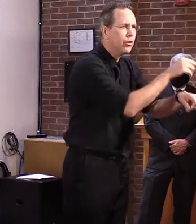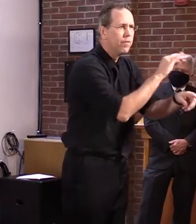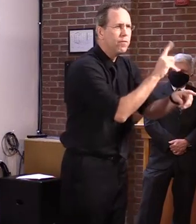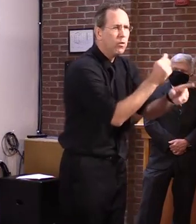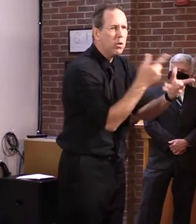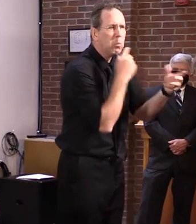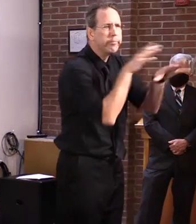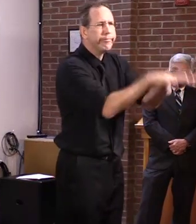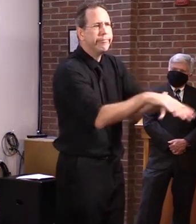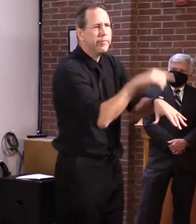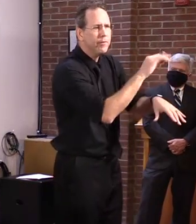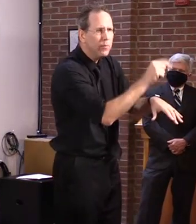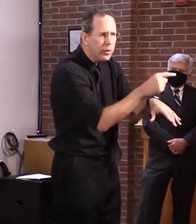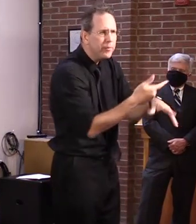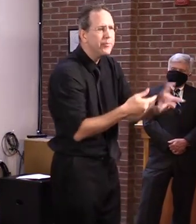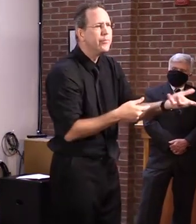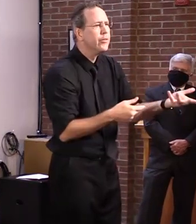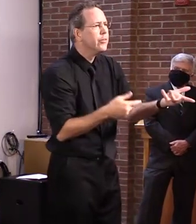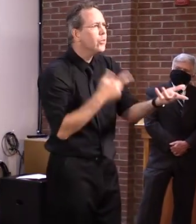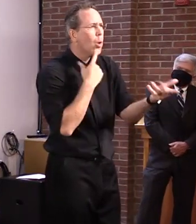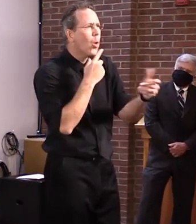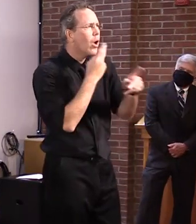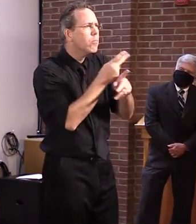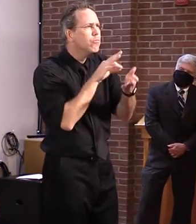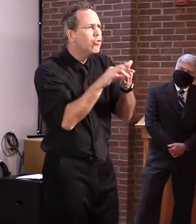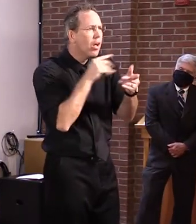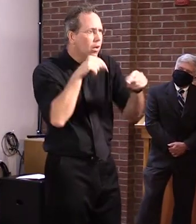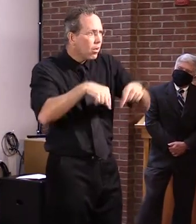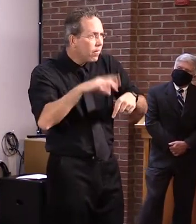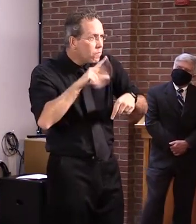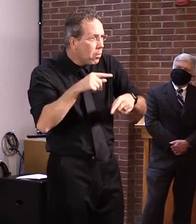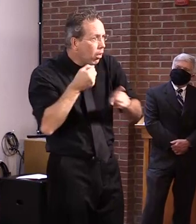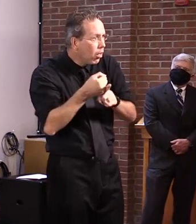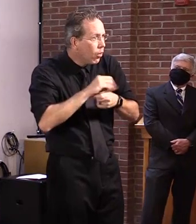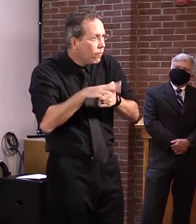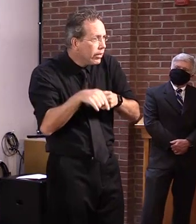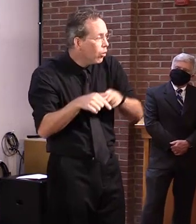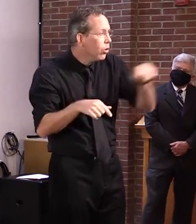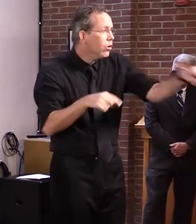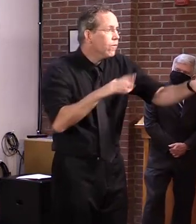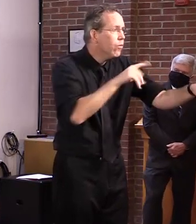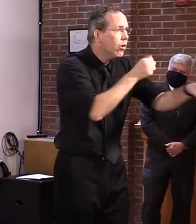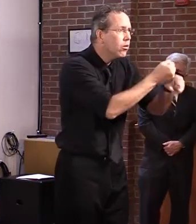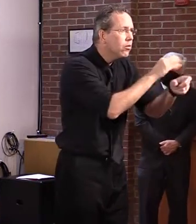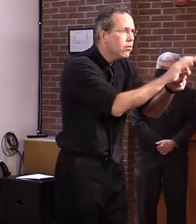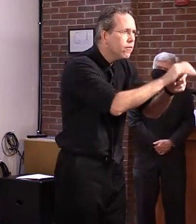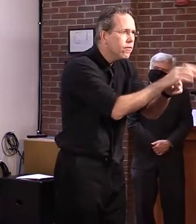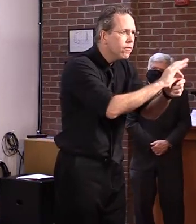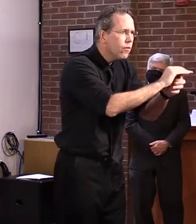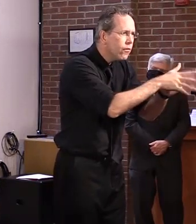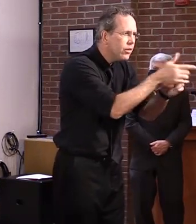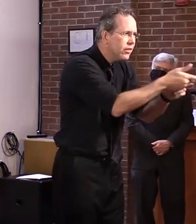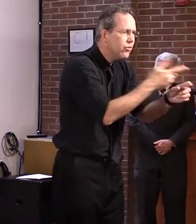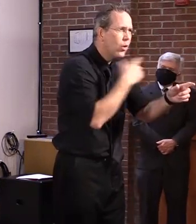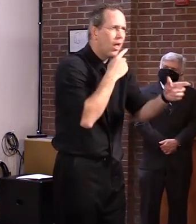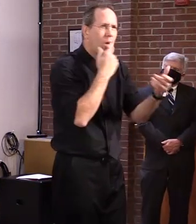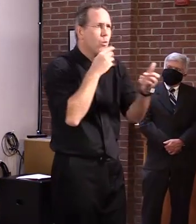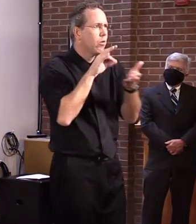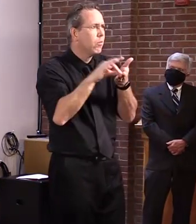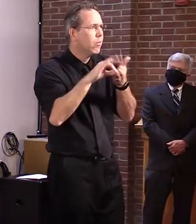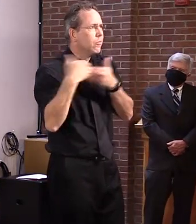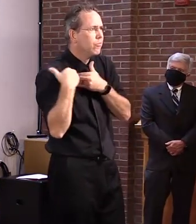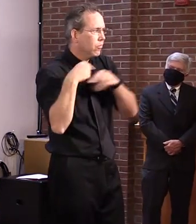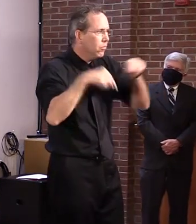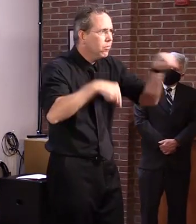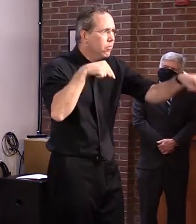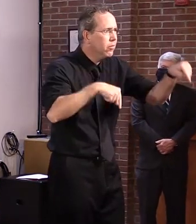and who keeps track in some respects, but, but people have choices. Um, they can, they can choose to stay, uh, here in